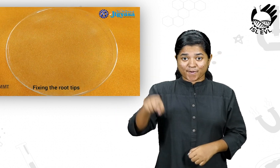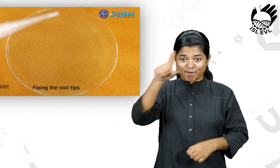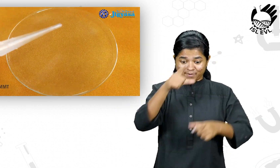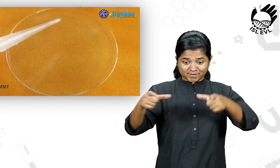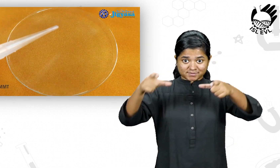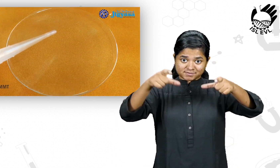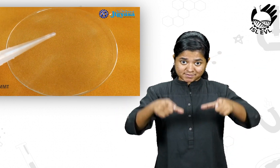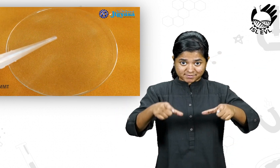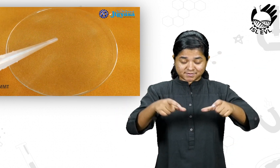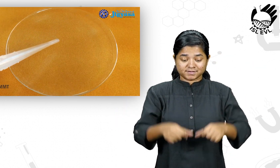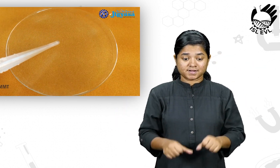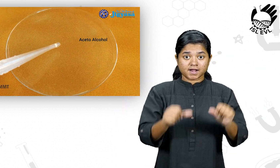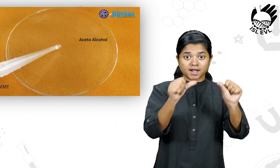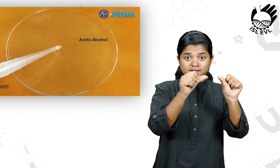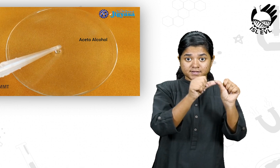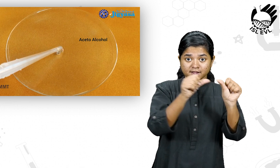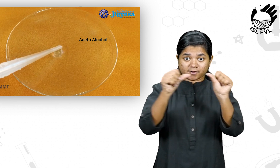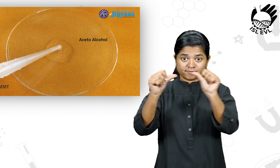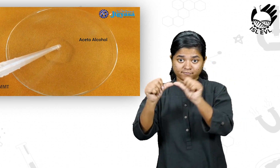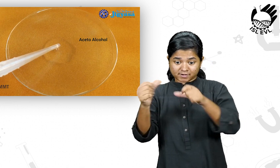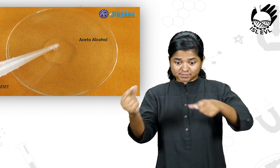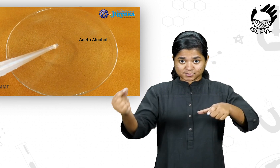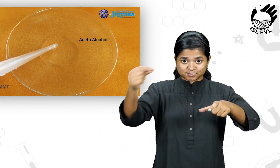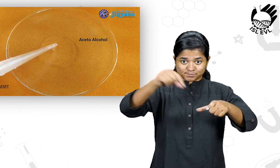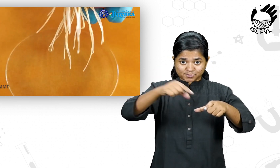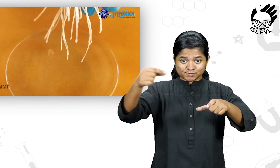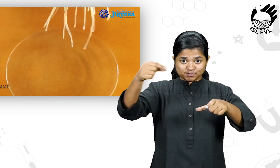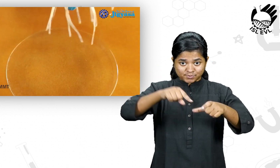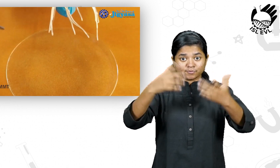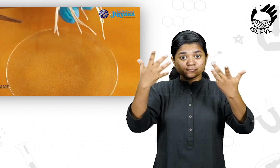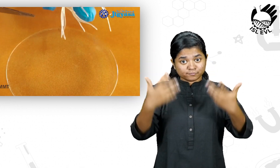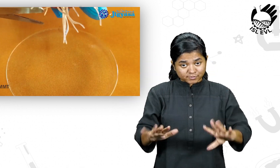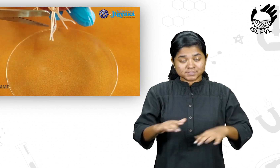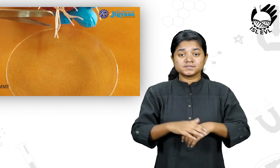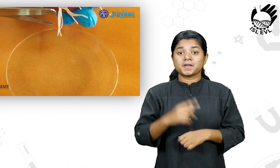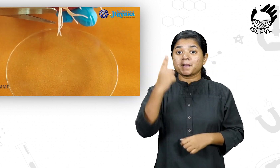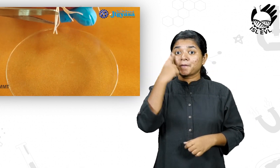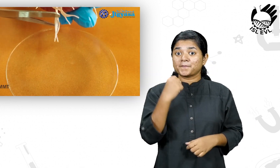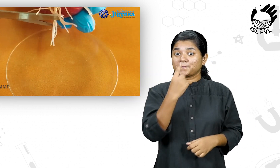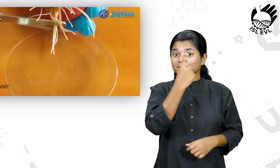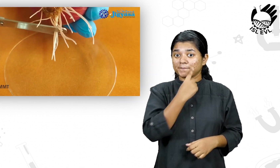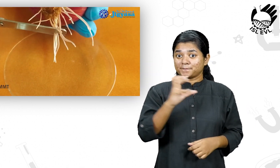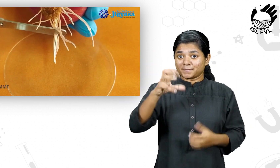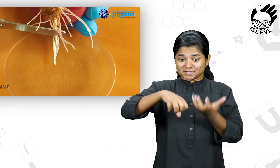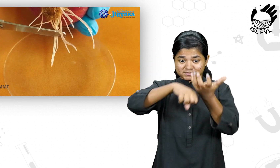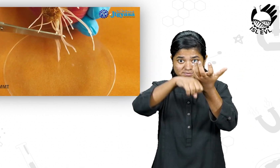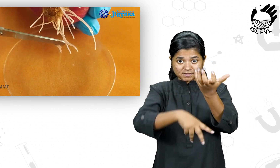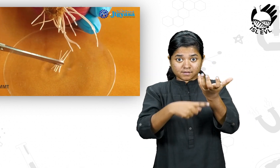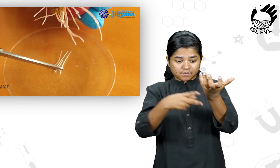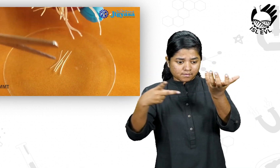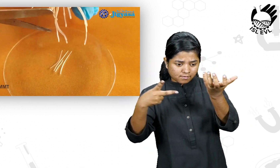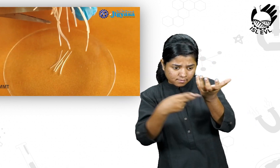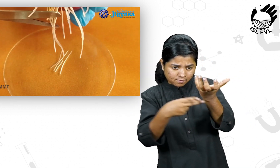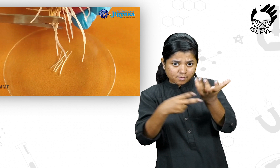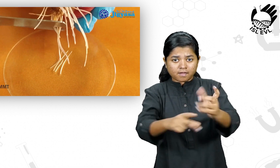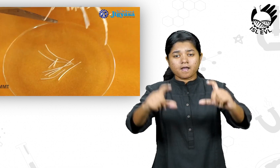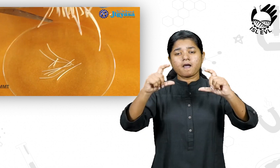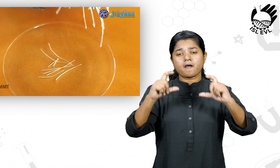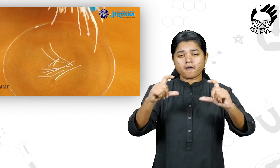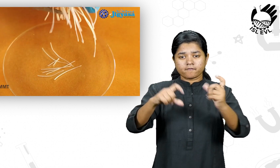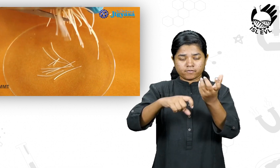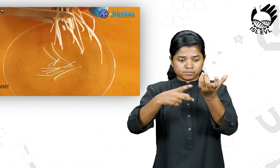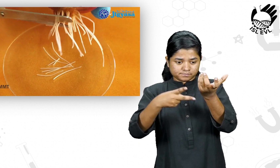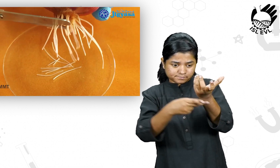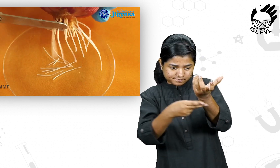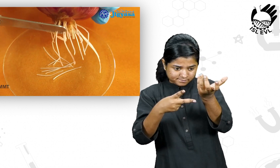Next, few drops of freshly prepared acetoalcohol was taken in a watch glass. The fresh root tips were